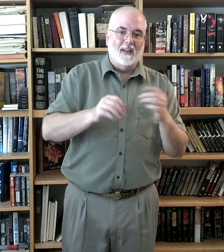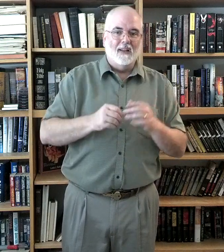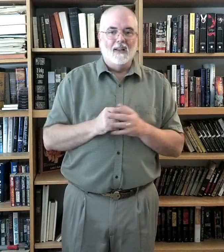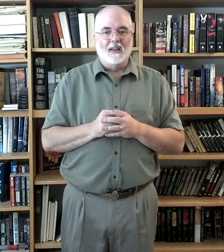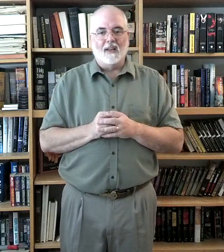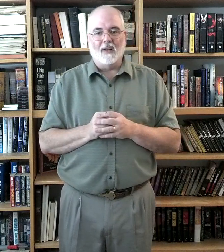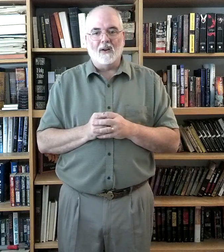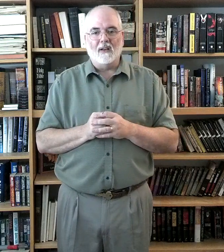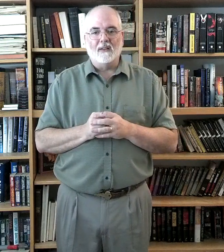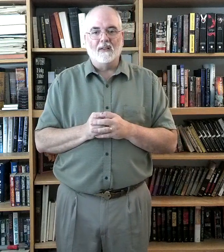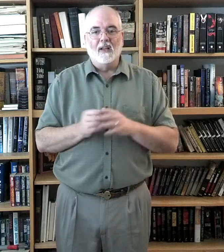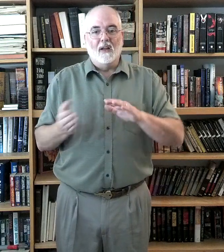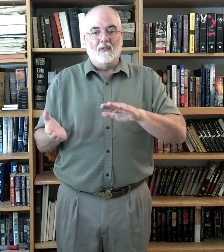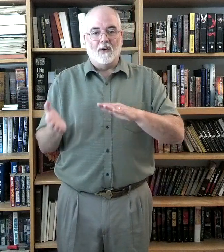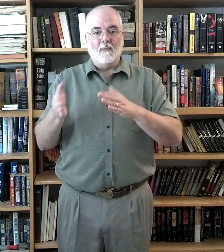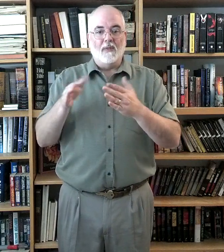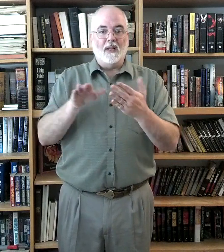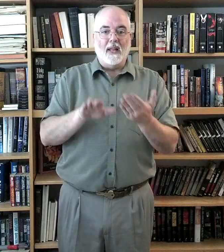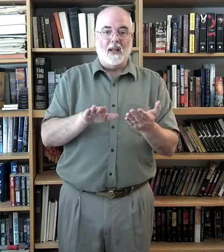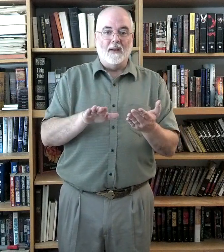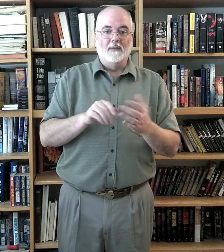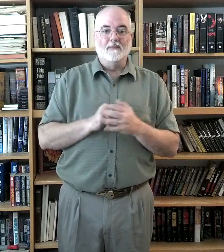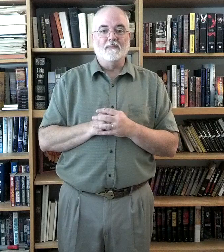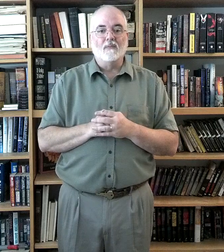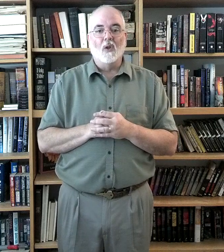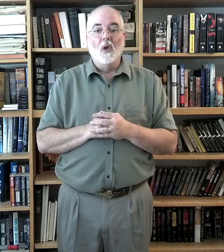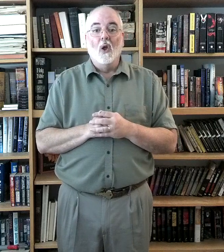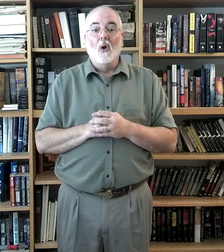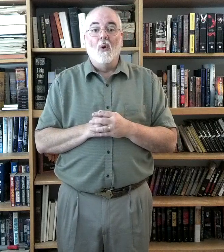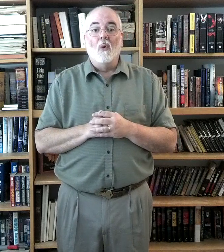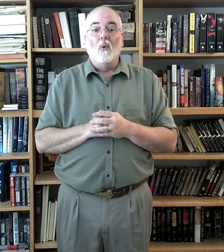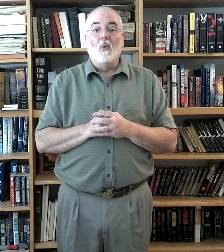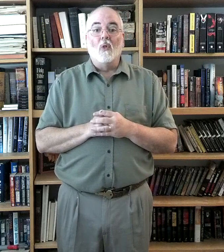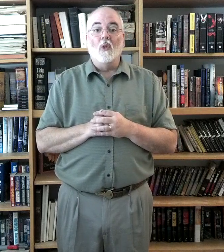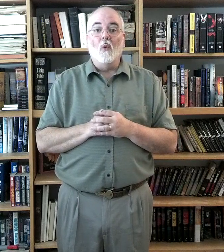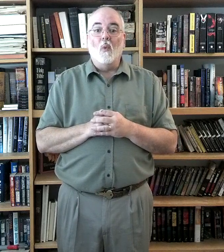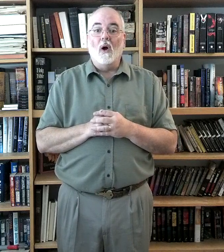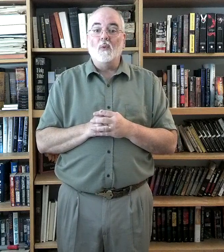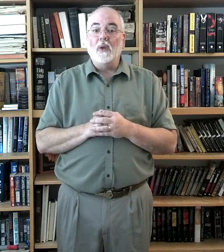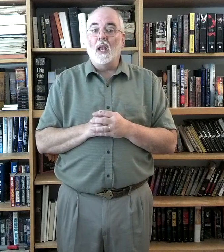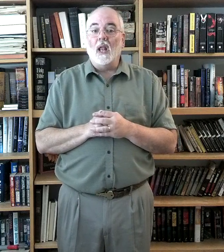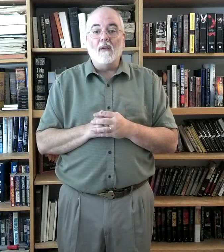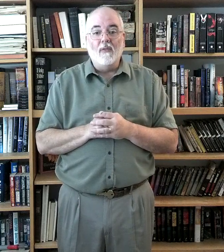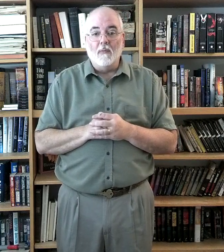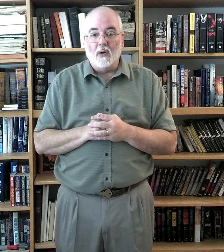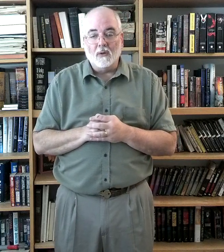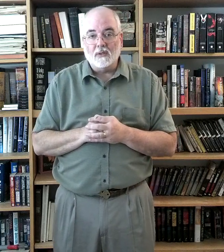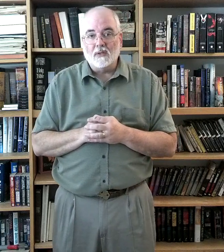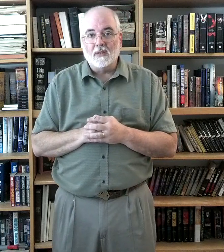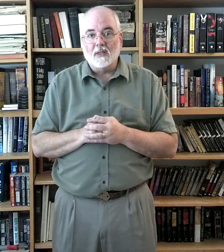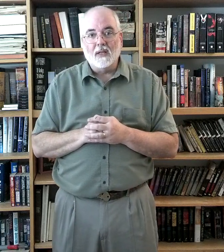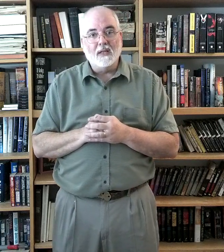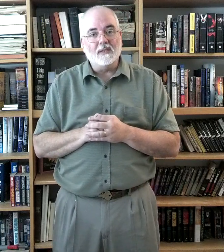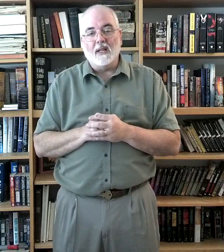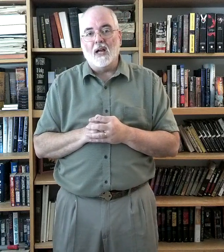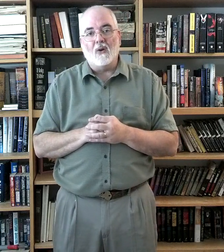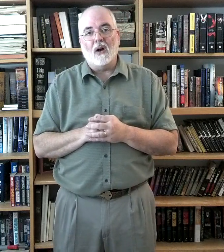Alright? From the dead. The one we love the most is now our